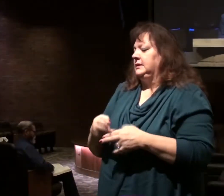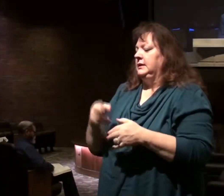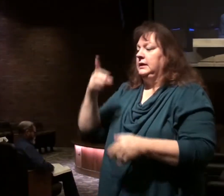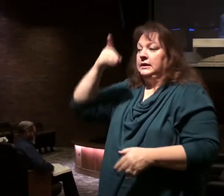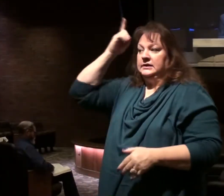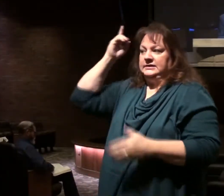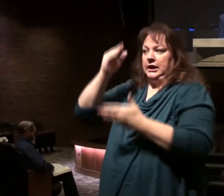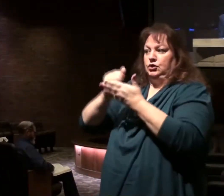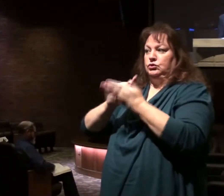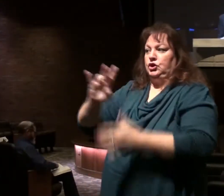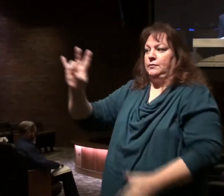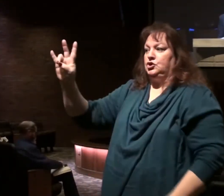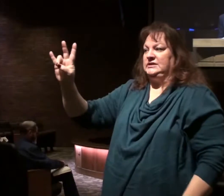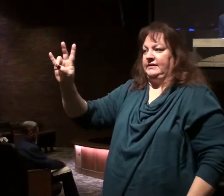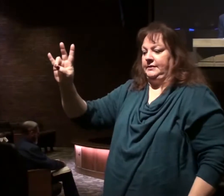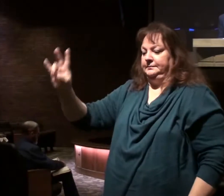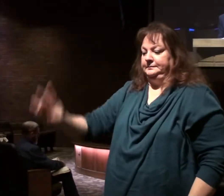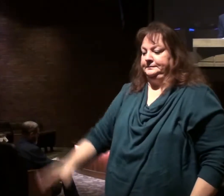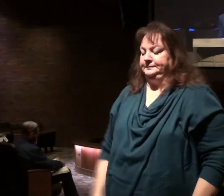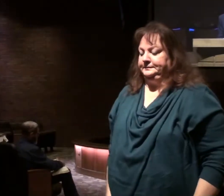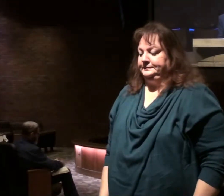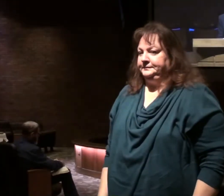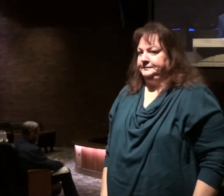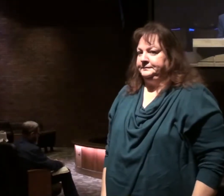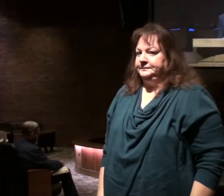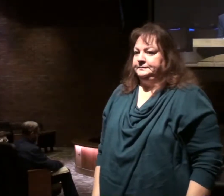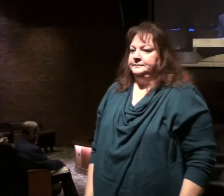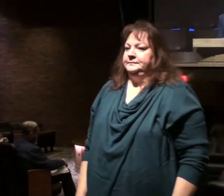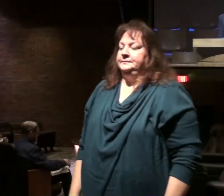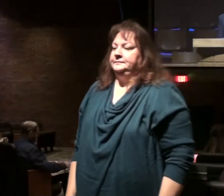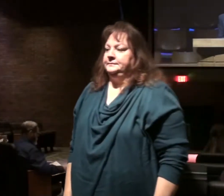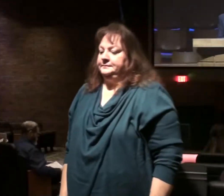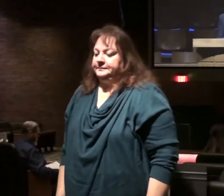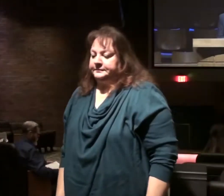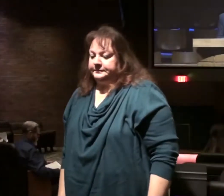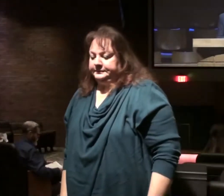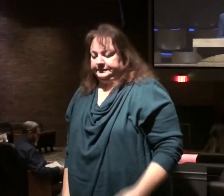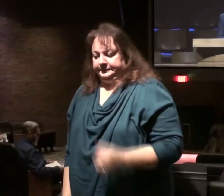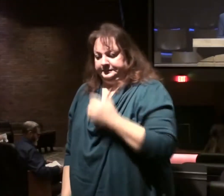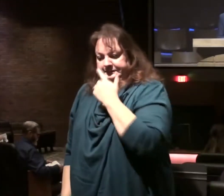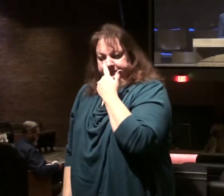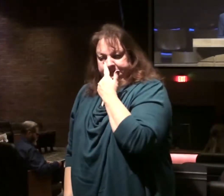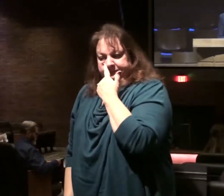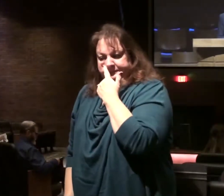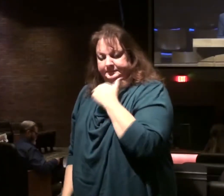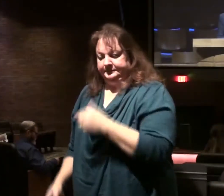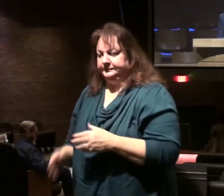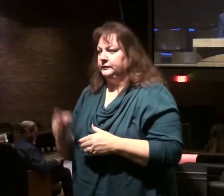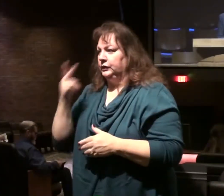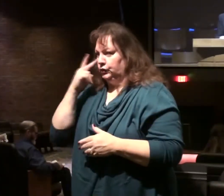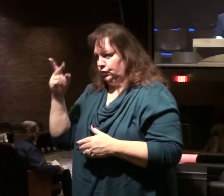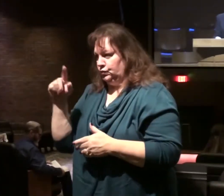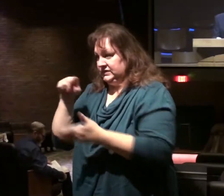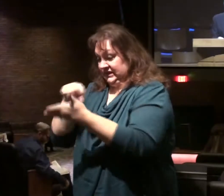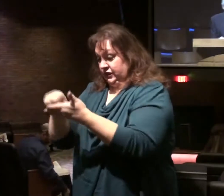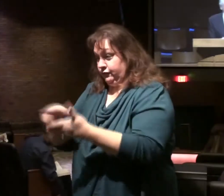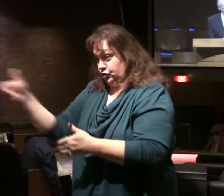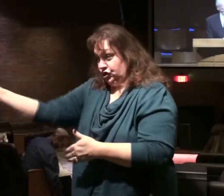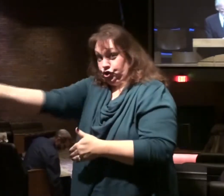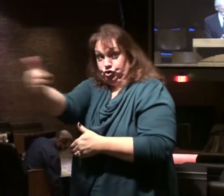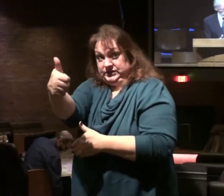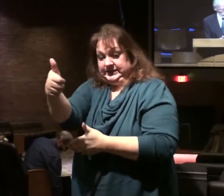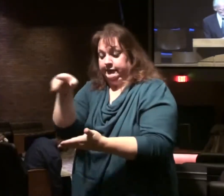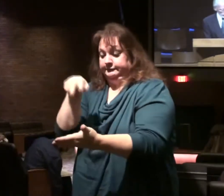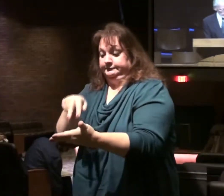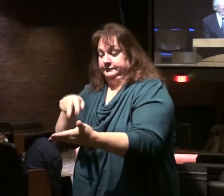Daniel chapter 7. So why don't you come back to Daniel. I want you to see the passages where these names or